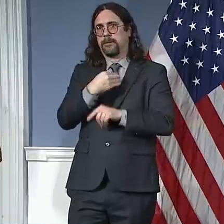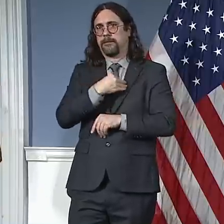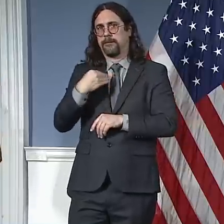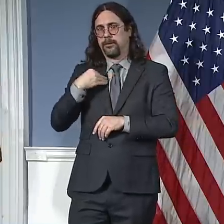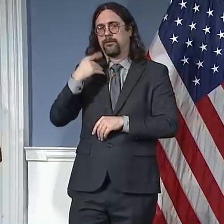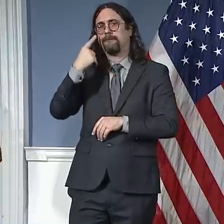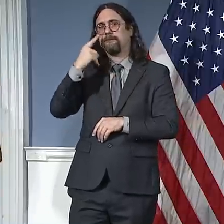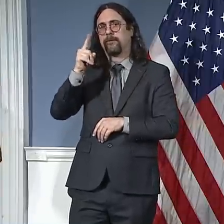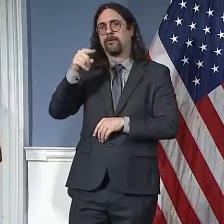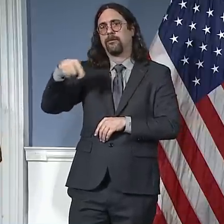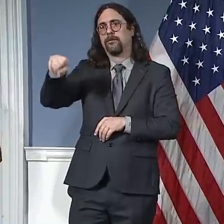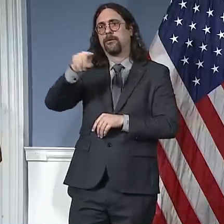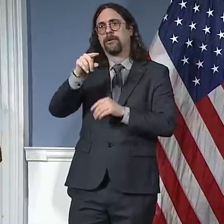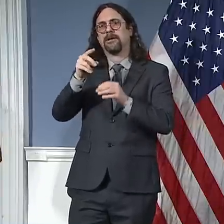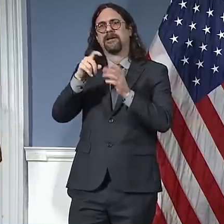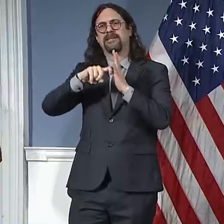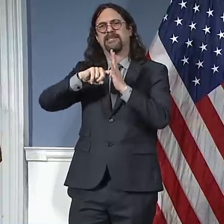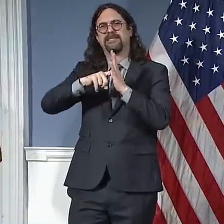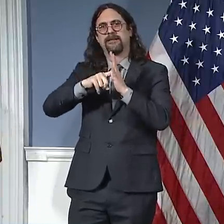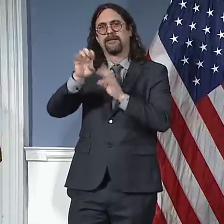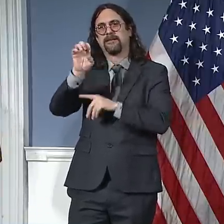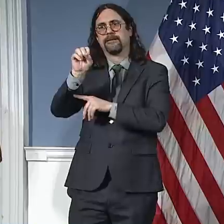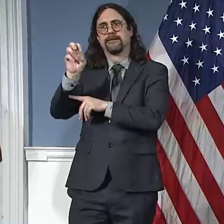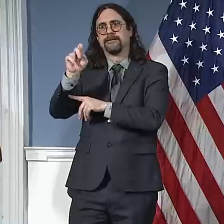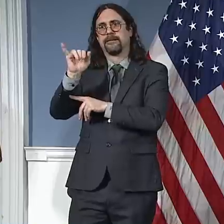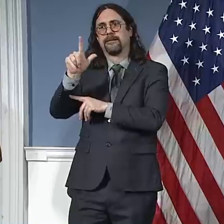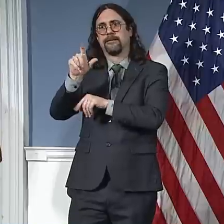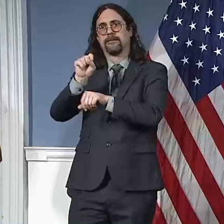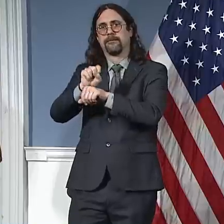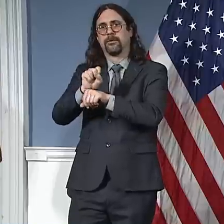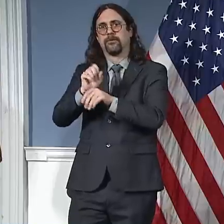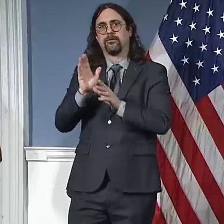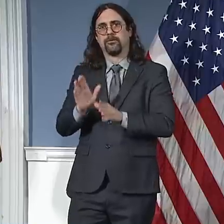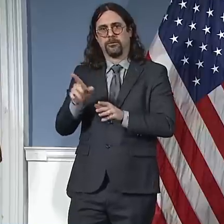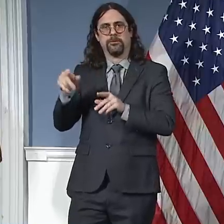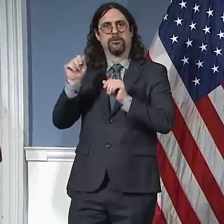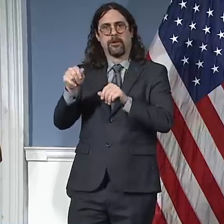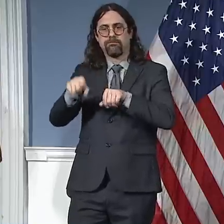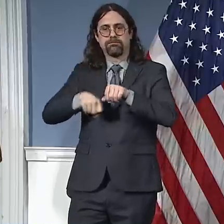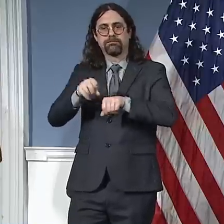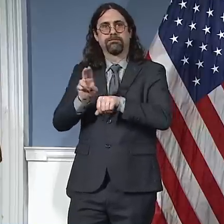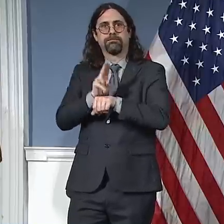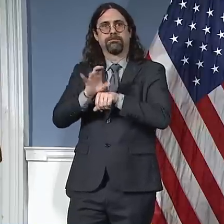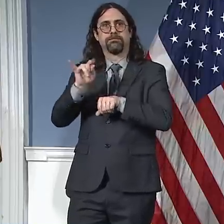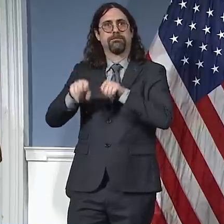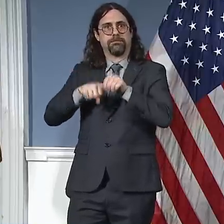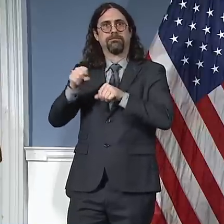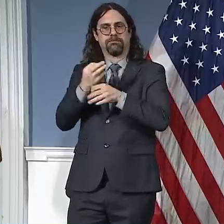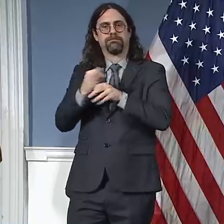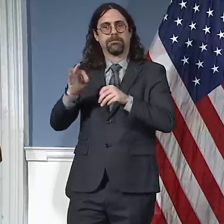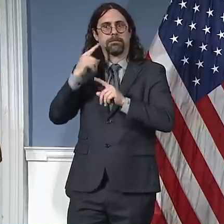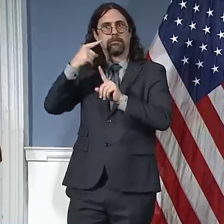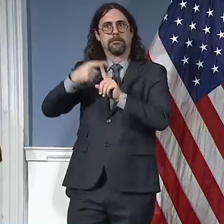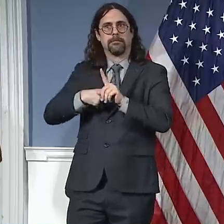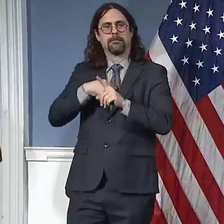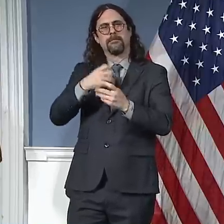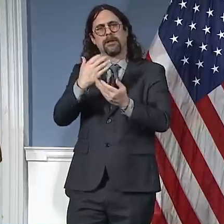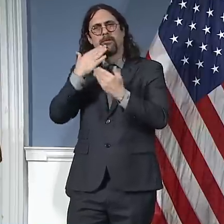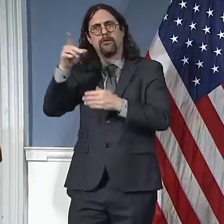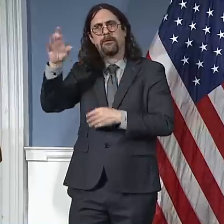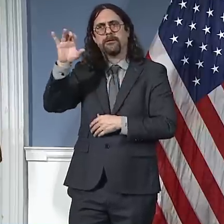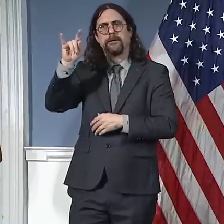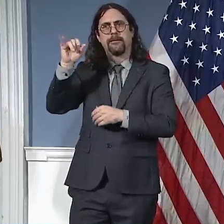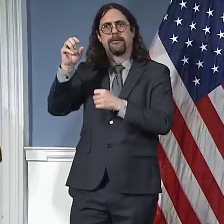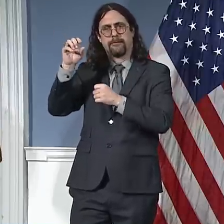to extra effort to make sure those City Bikes are stationed in the right places, particularly for health care workers, and they're going to extra effort to make sure the City